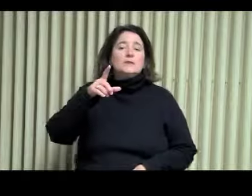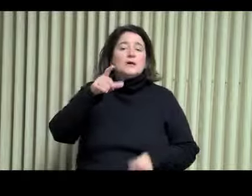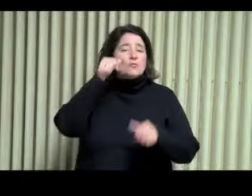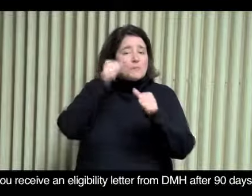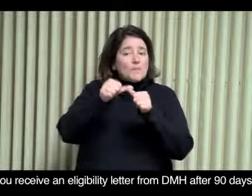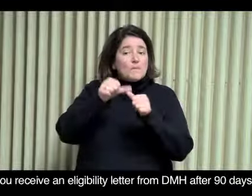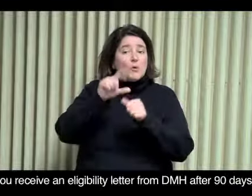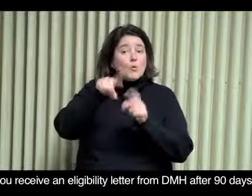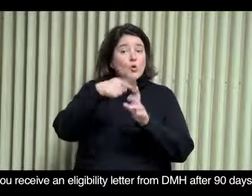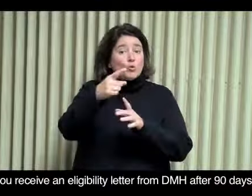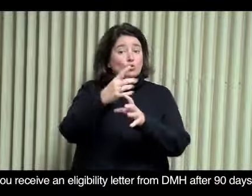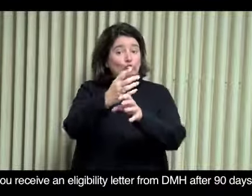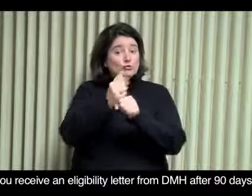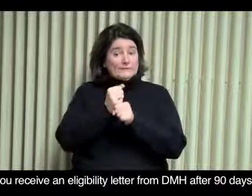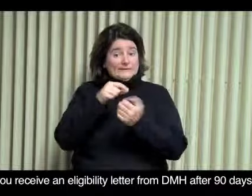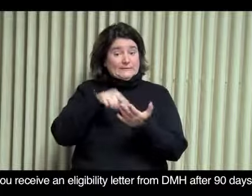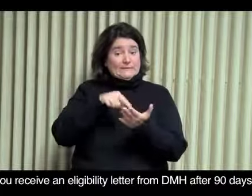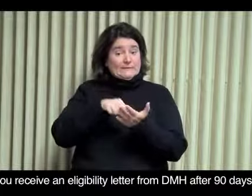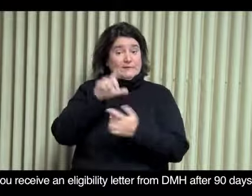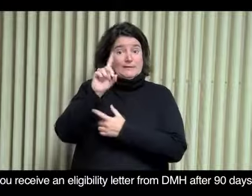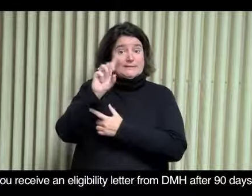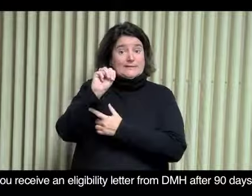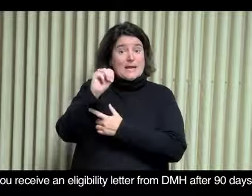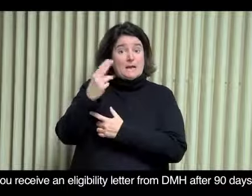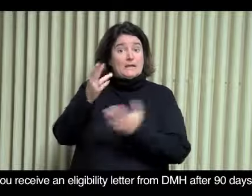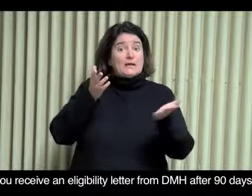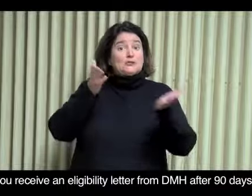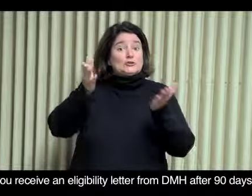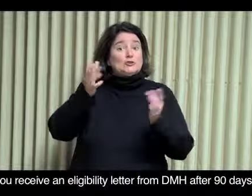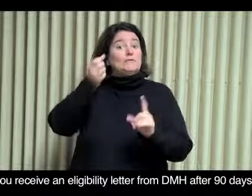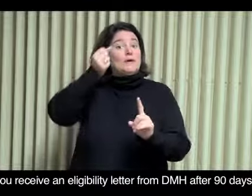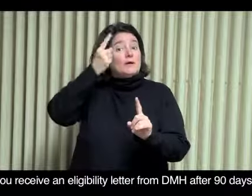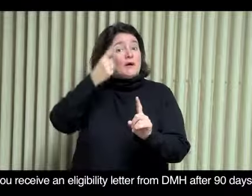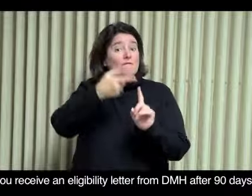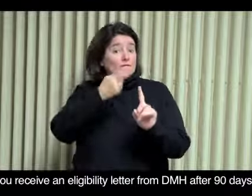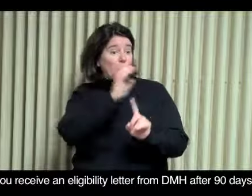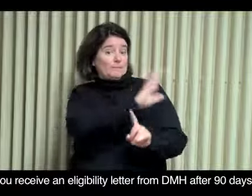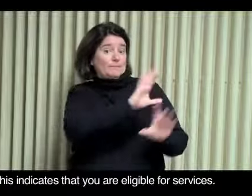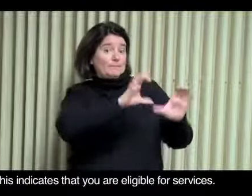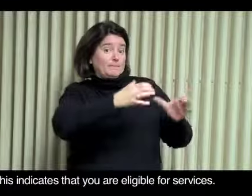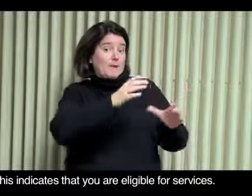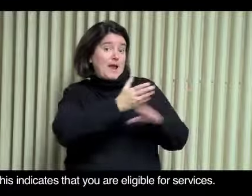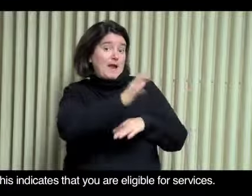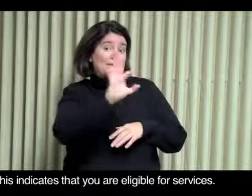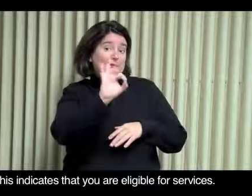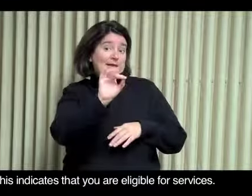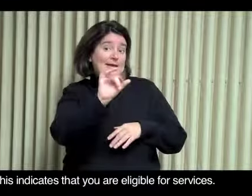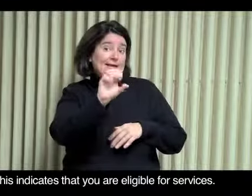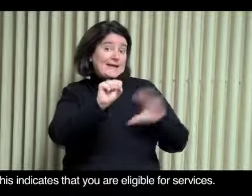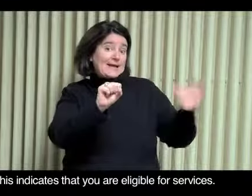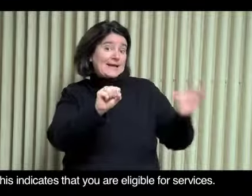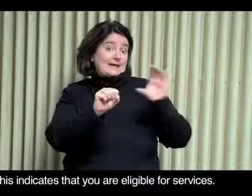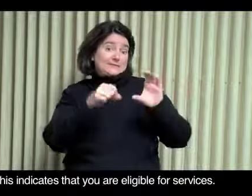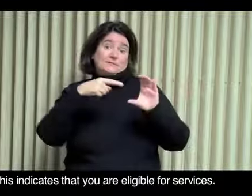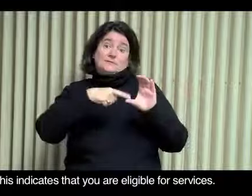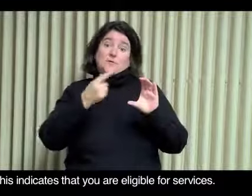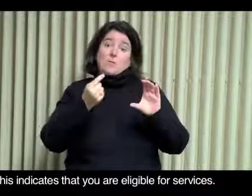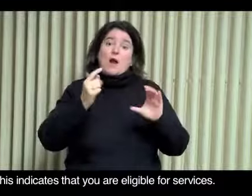When you receive an eligibility letter from DMH after 90 days, this indicates that you are eligible for